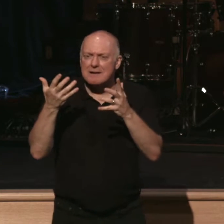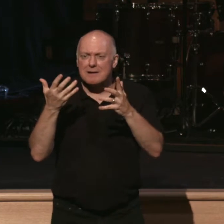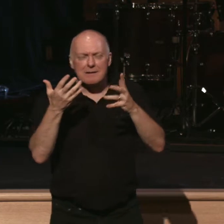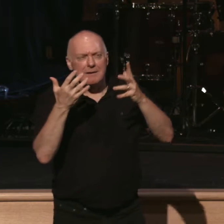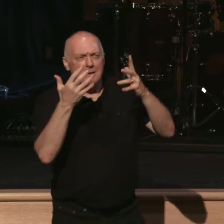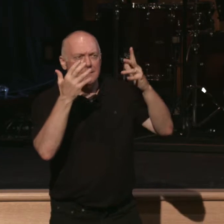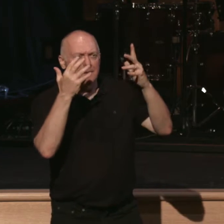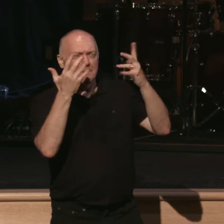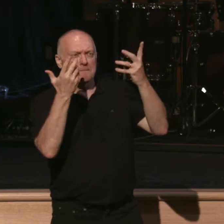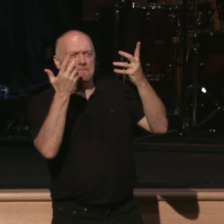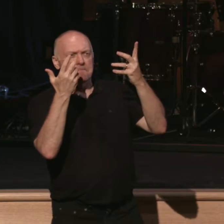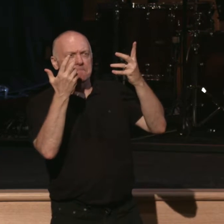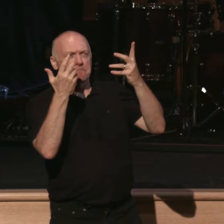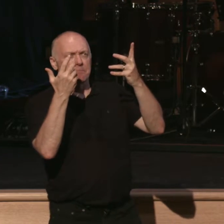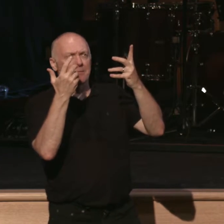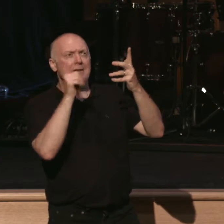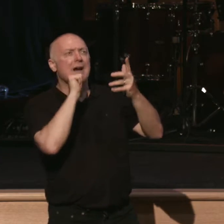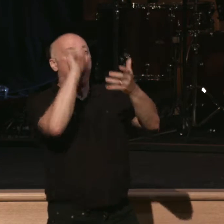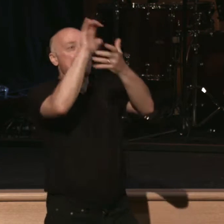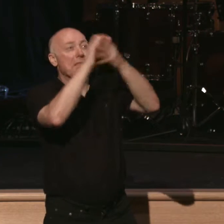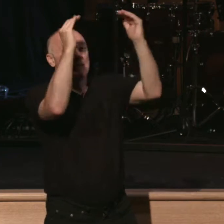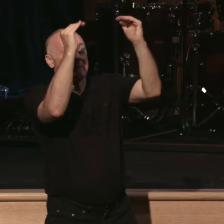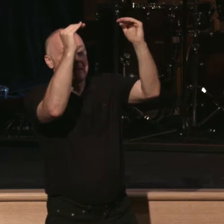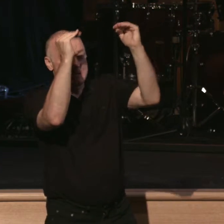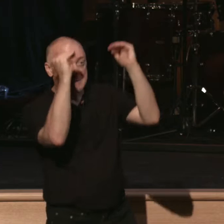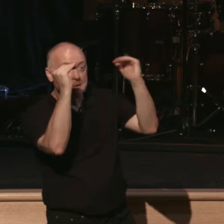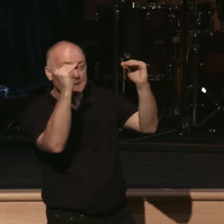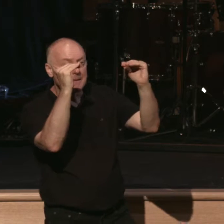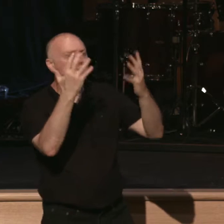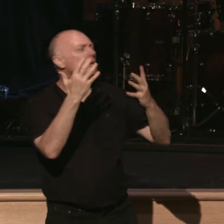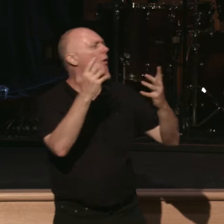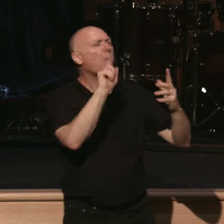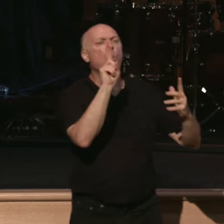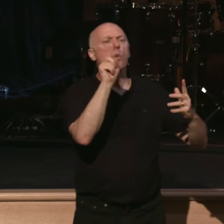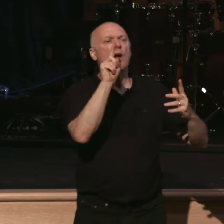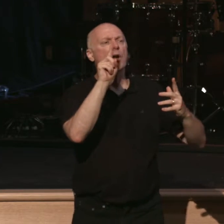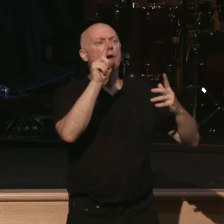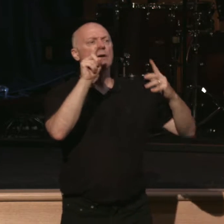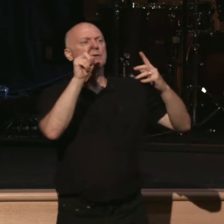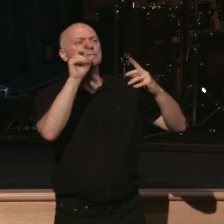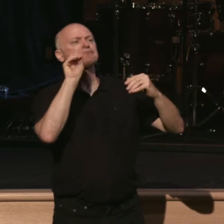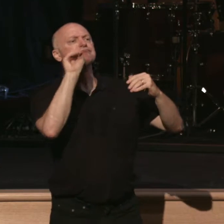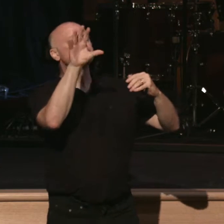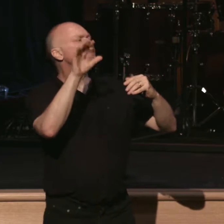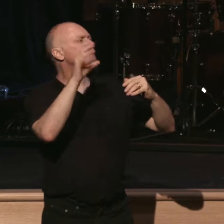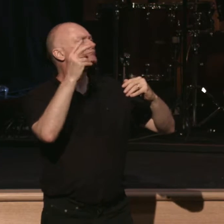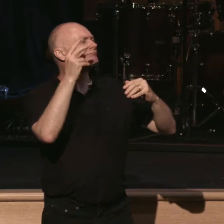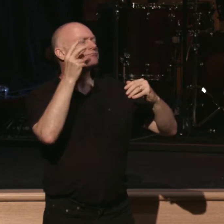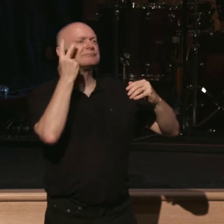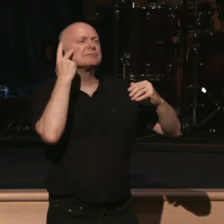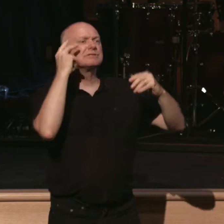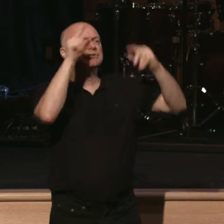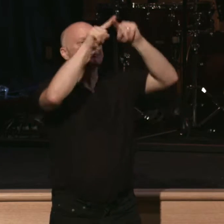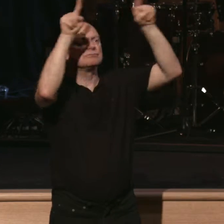from unbelief. So if we have a slide of that staircase of the heart. Let's have a look at that. All right.